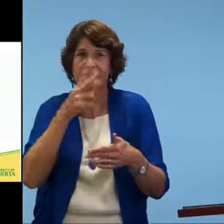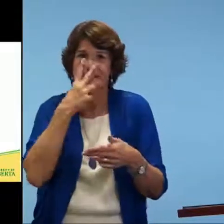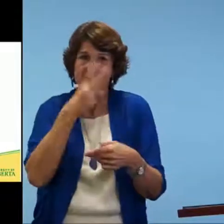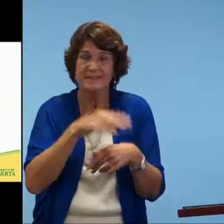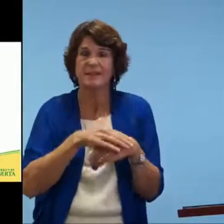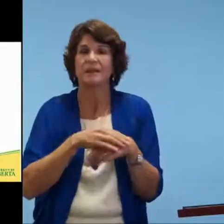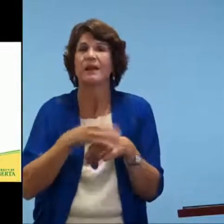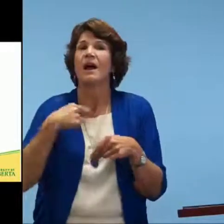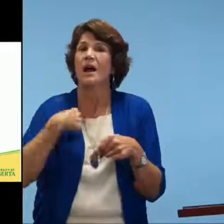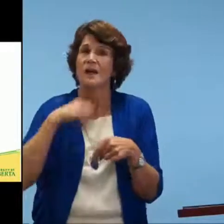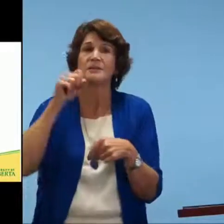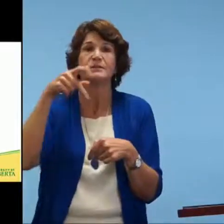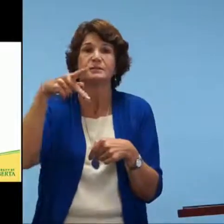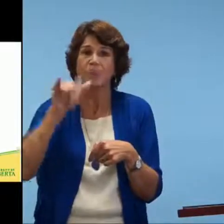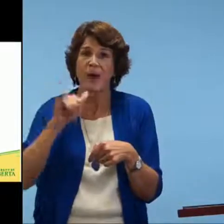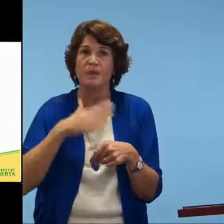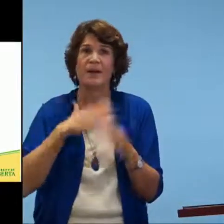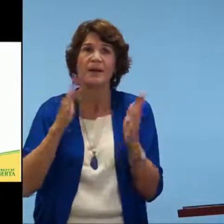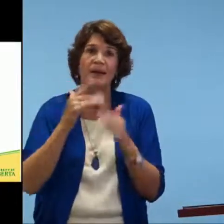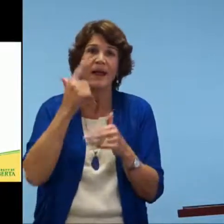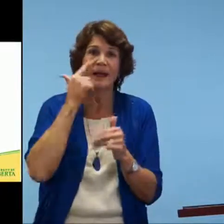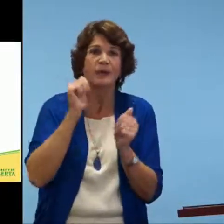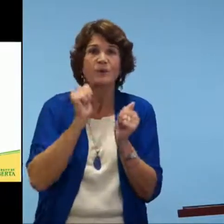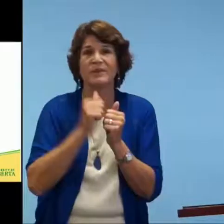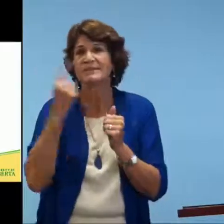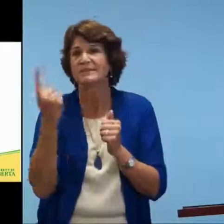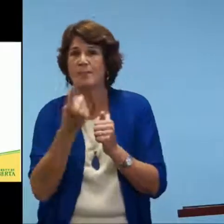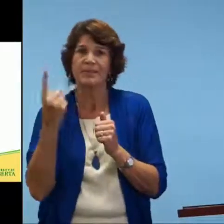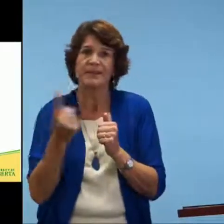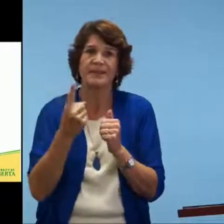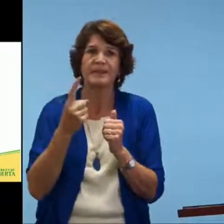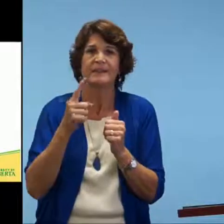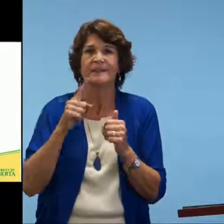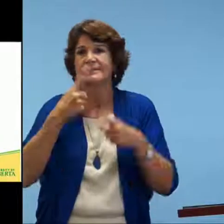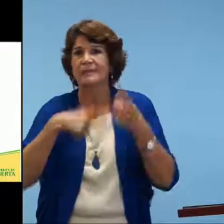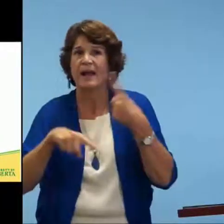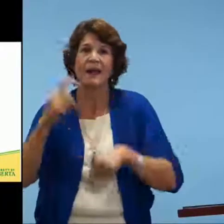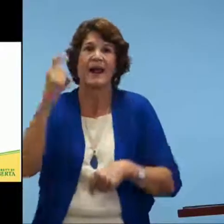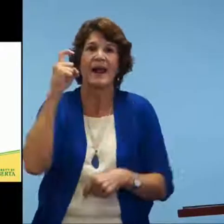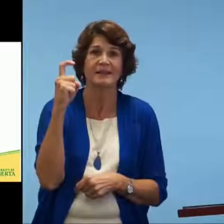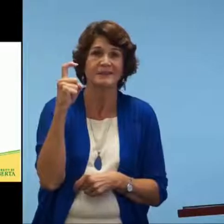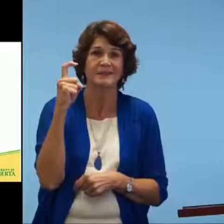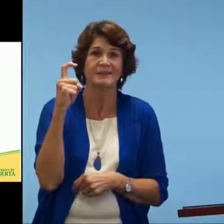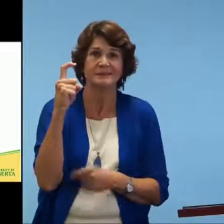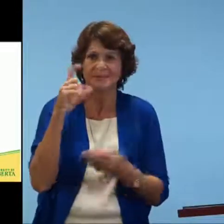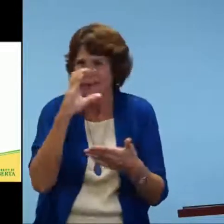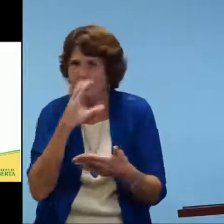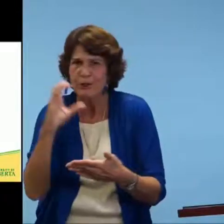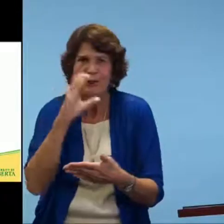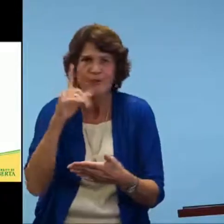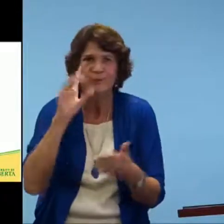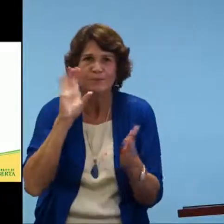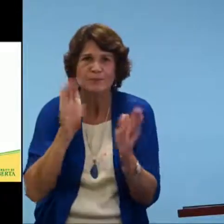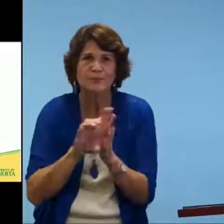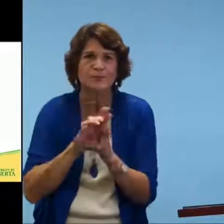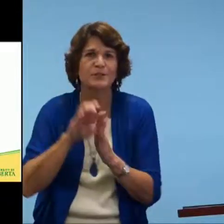ASL users. So children will say, I spy with my little eye, something that is signed with the handshakes